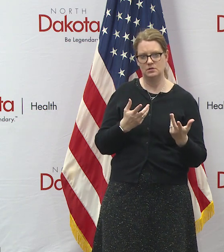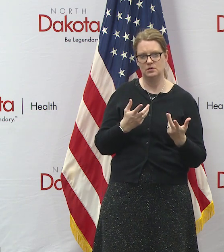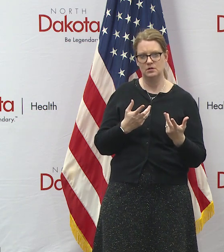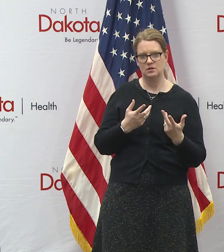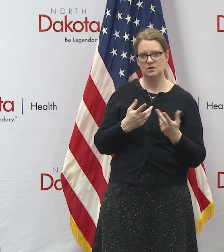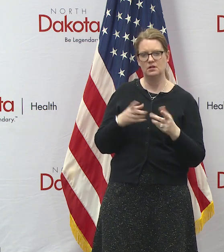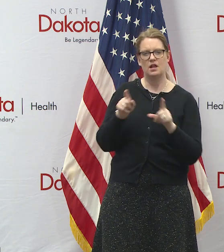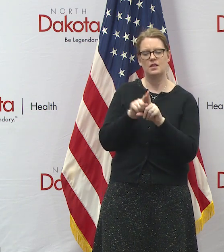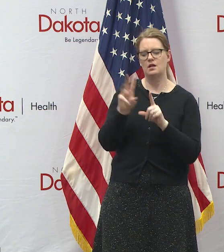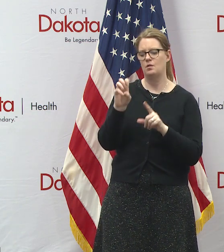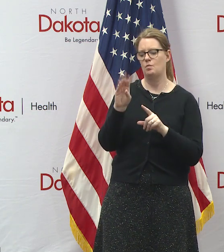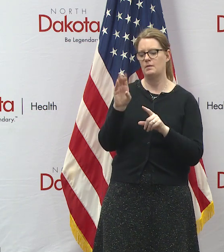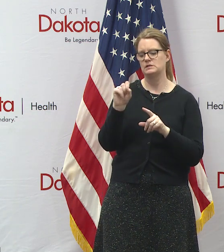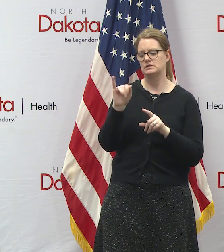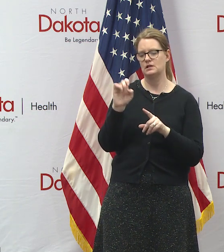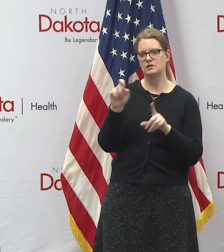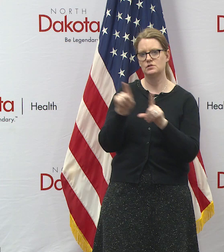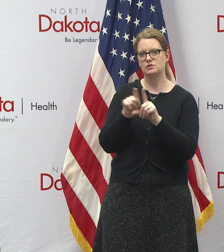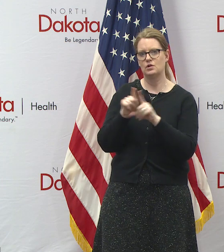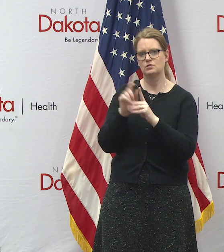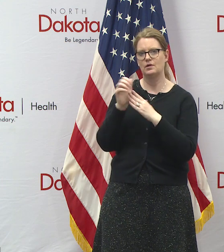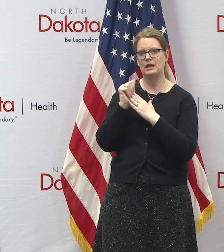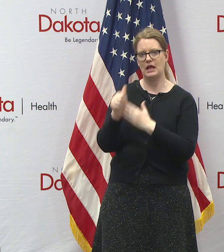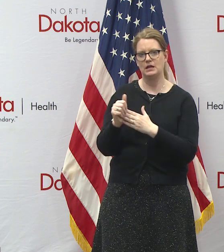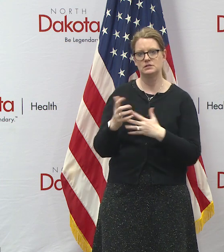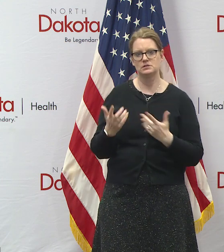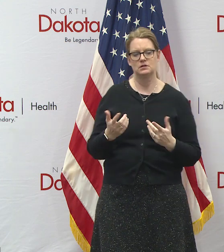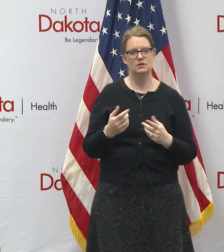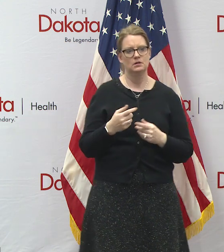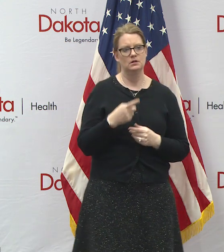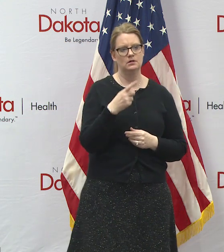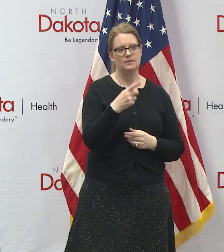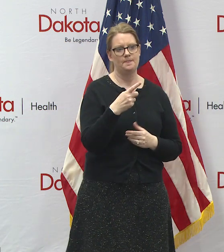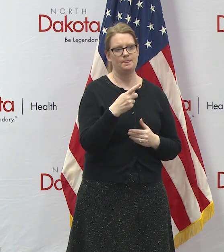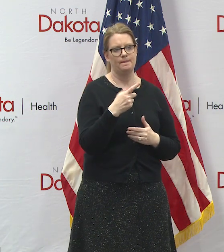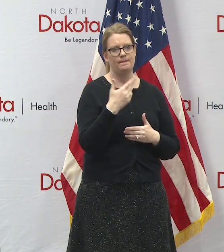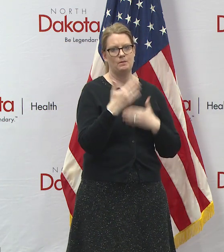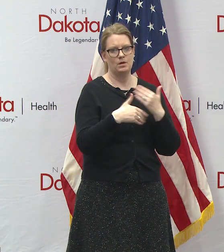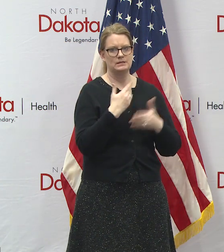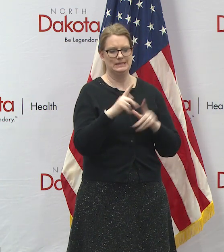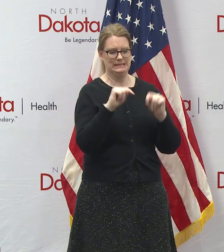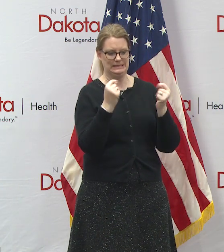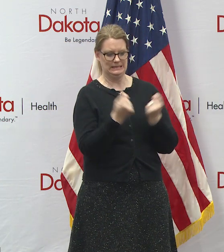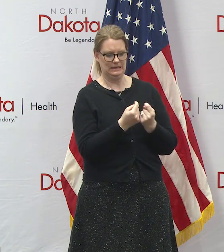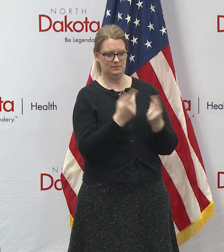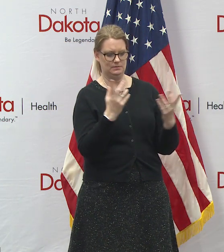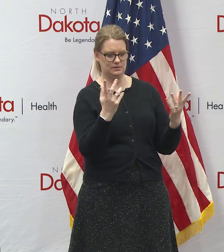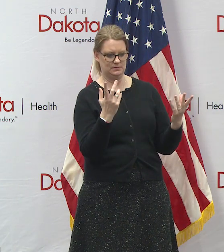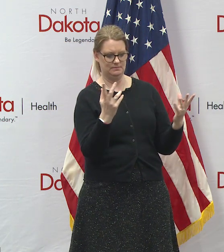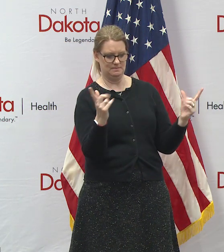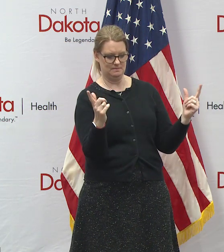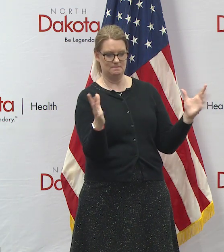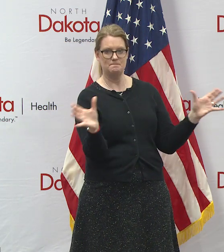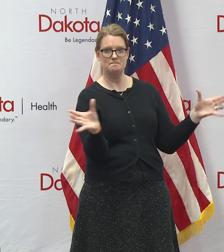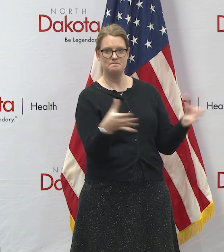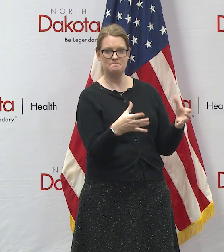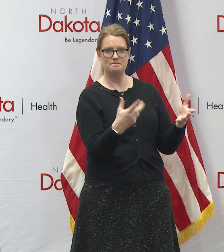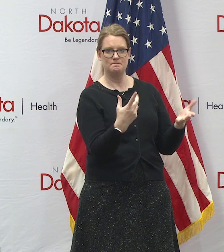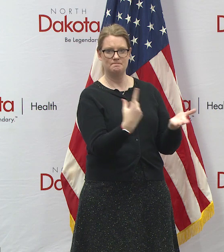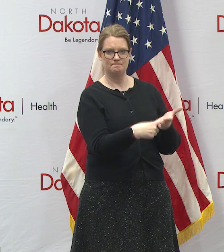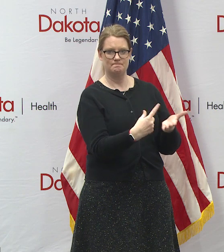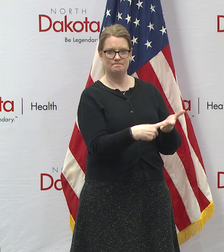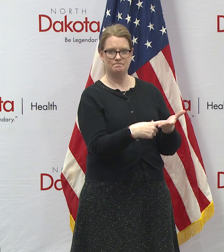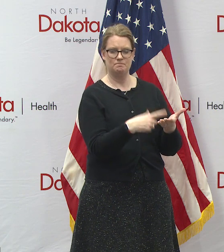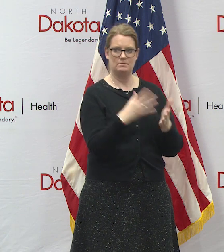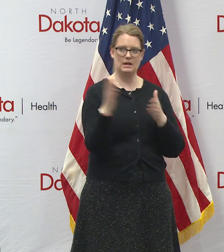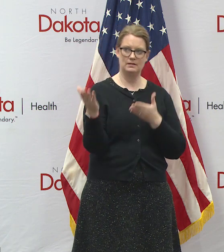needs to be included in those plans the process would be teams meet present the plans then you'll have a chance to look